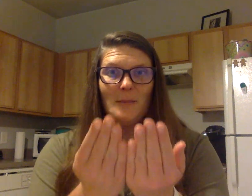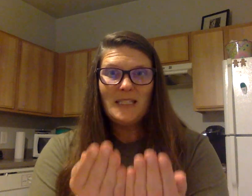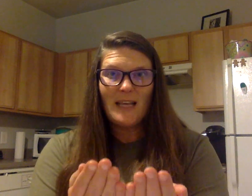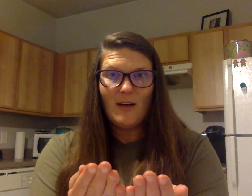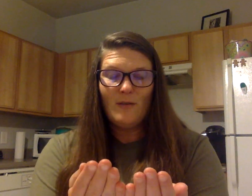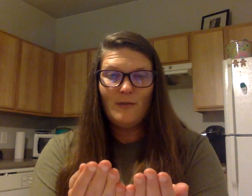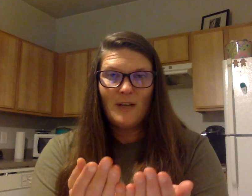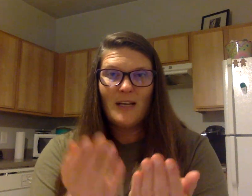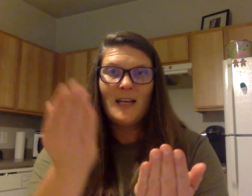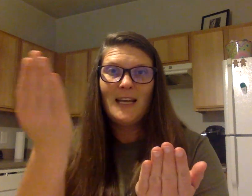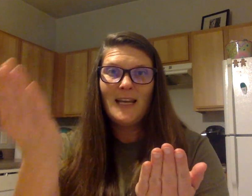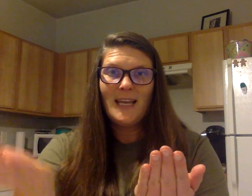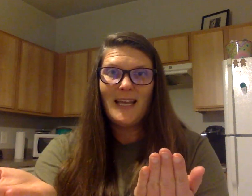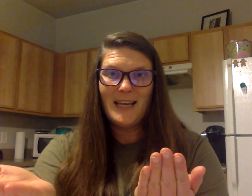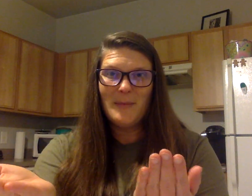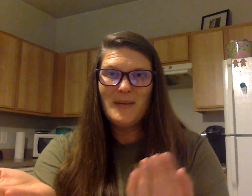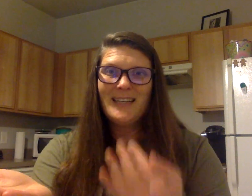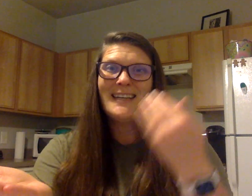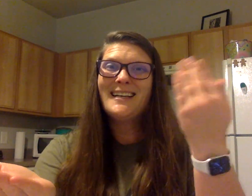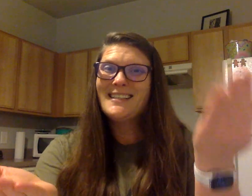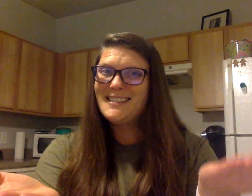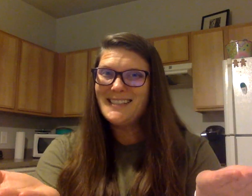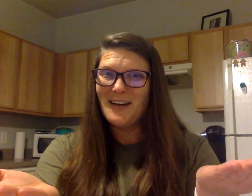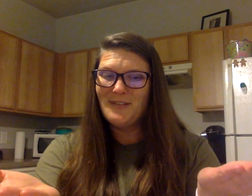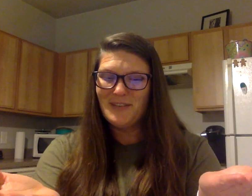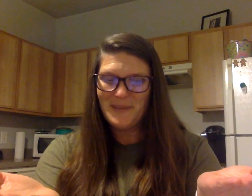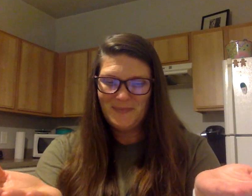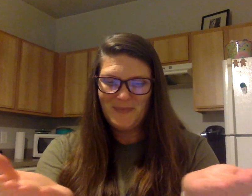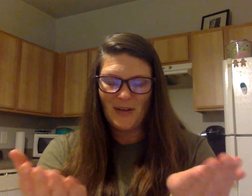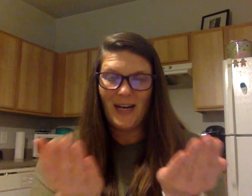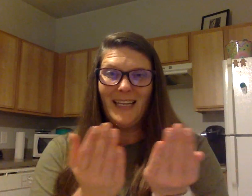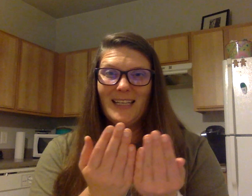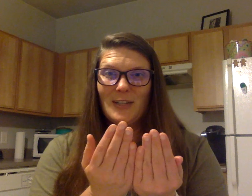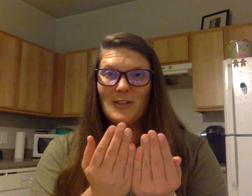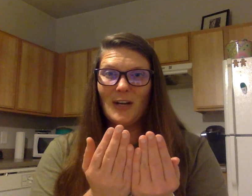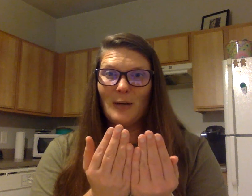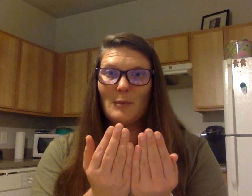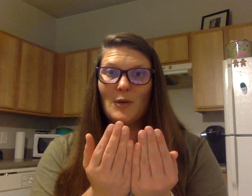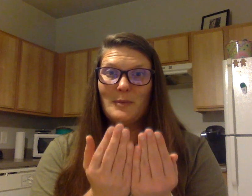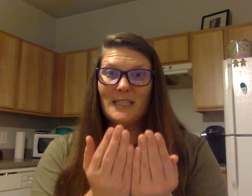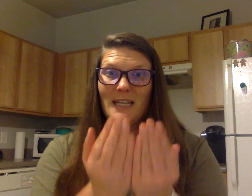Himself. Him. Self. All right. Your turn. Brimstick.